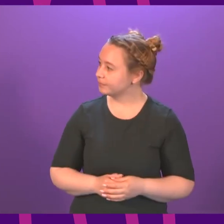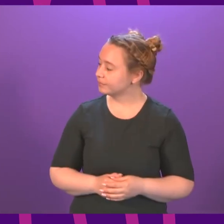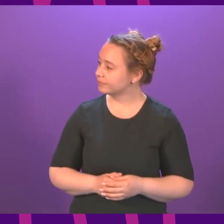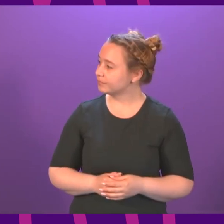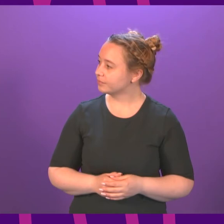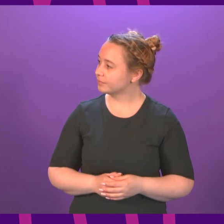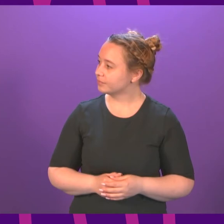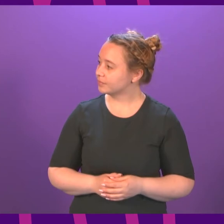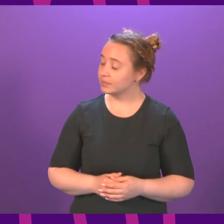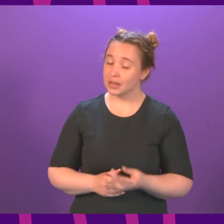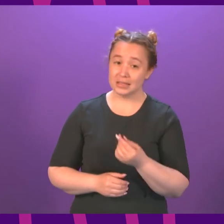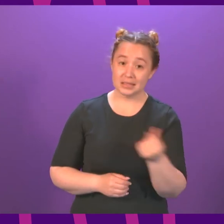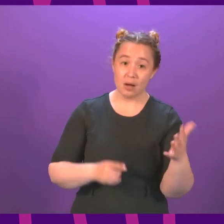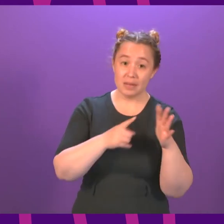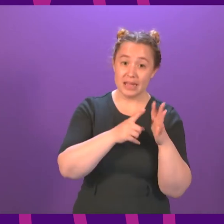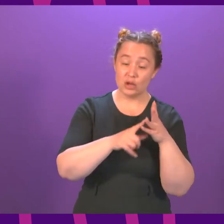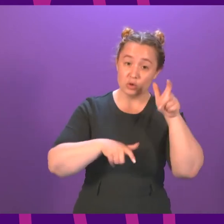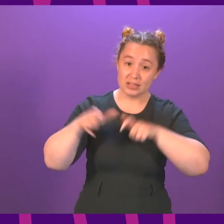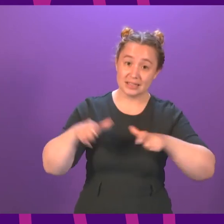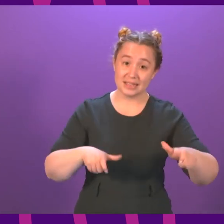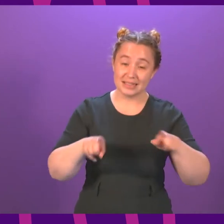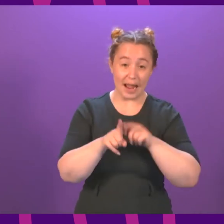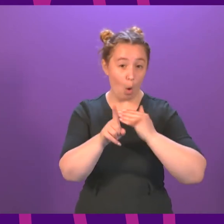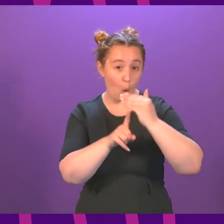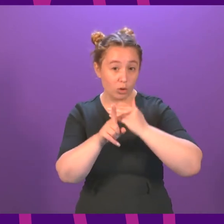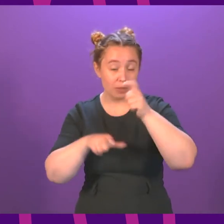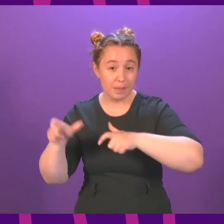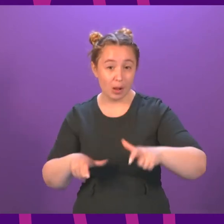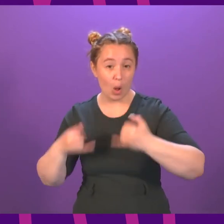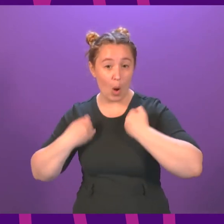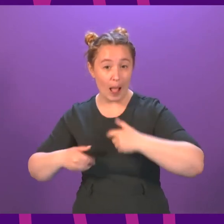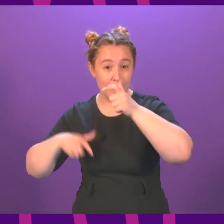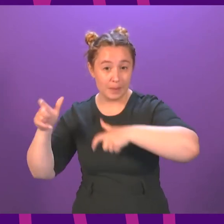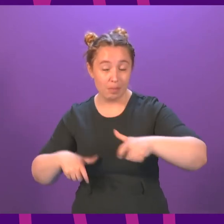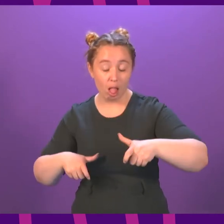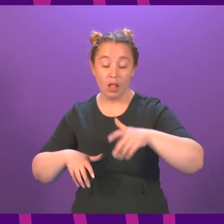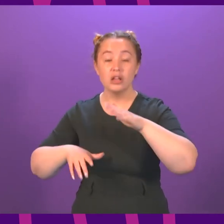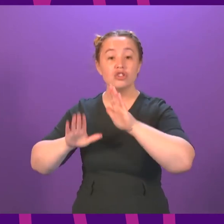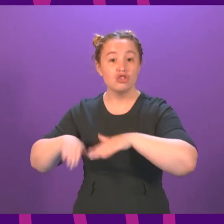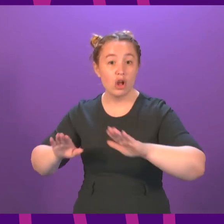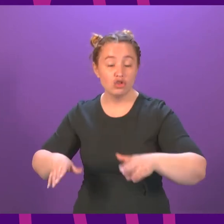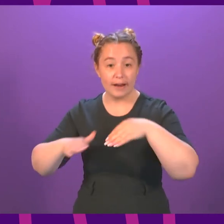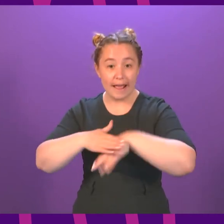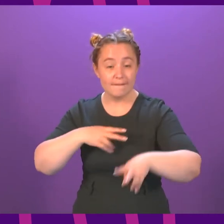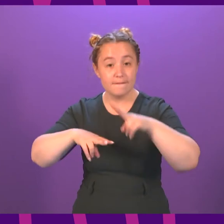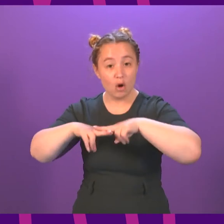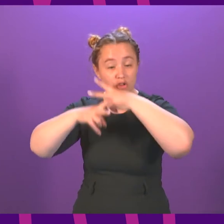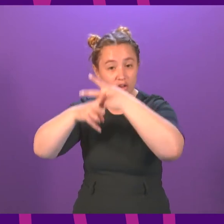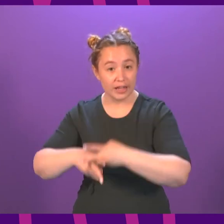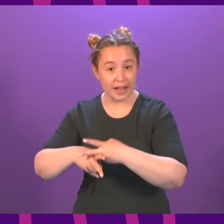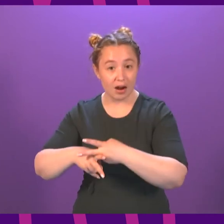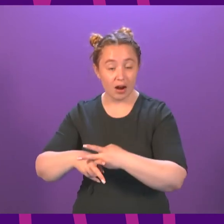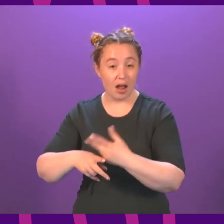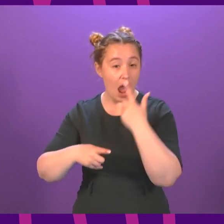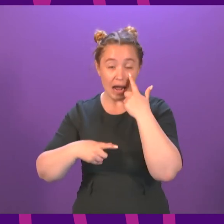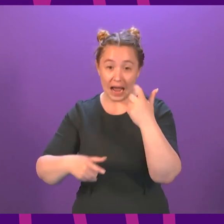concerns that some EU citizens, such as the elderly or infirm and children in care and foster homes, will fail to apply